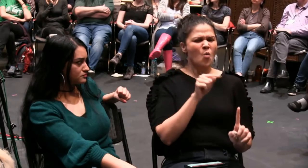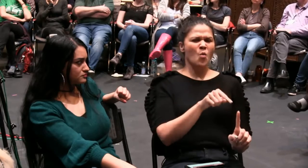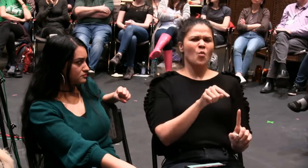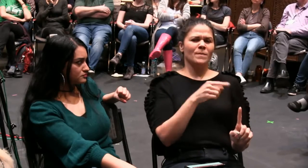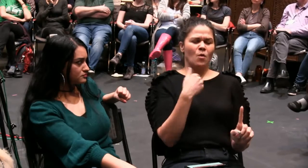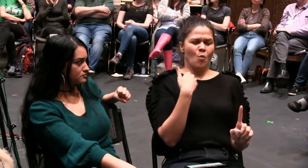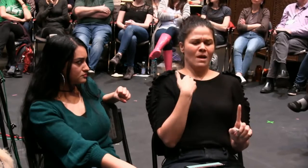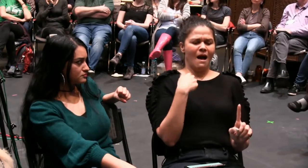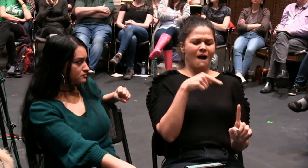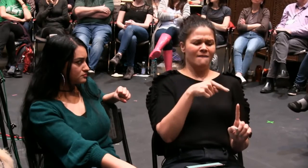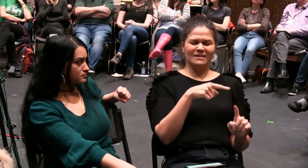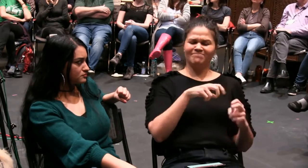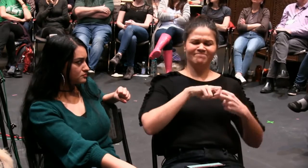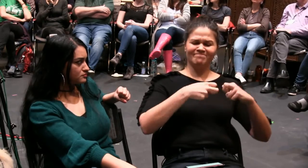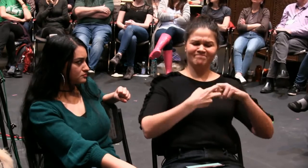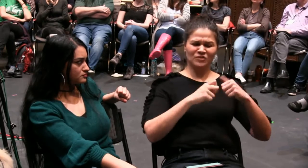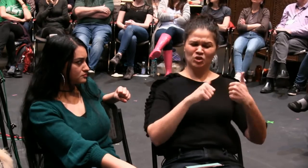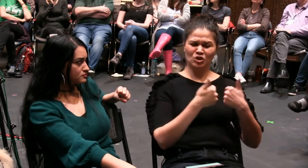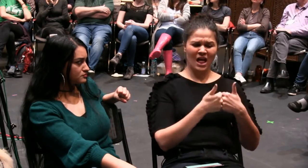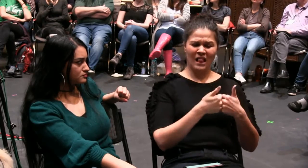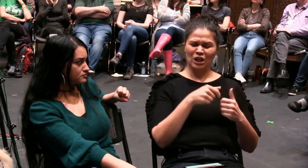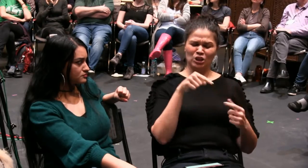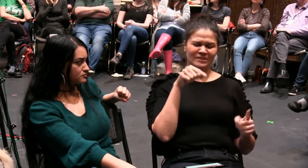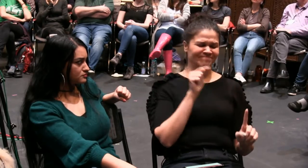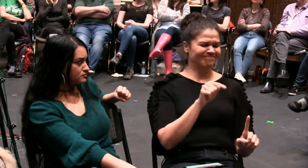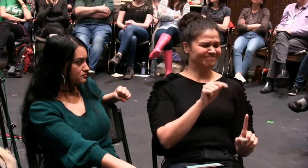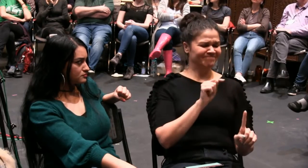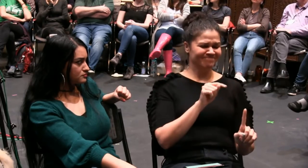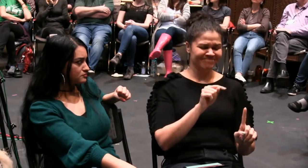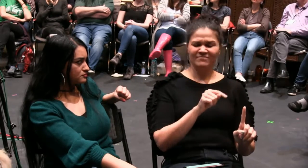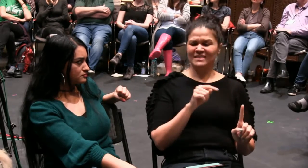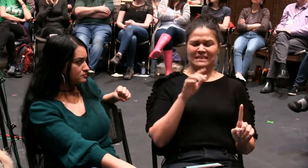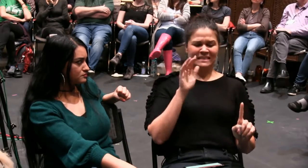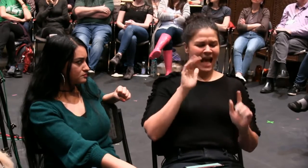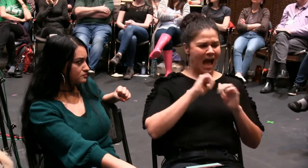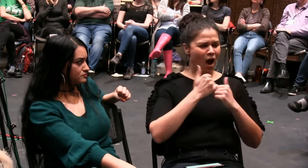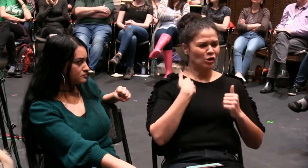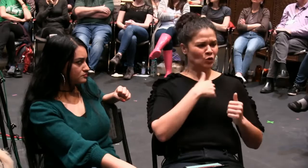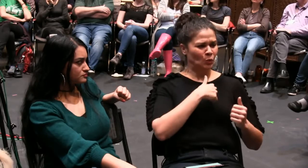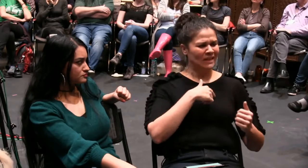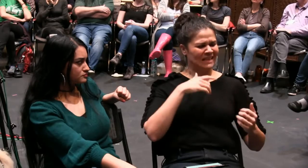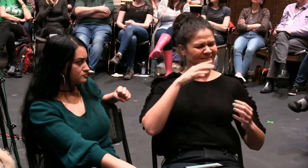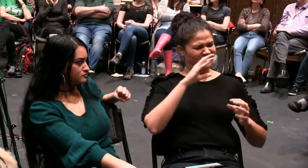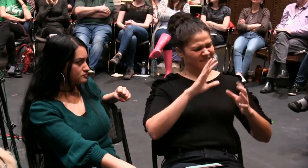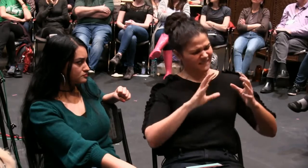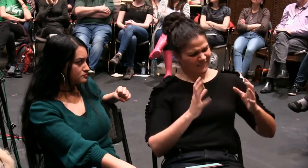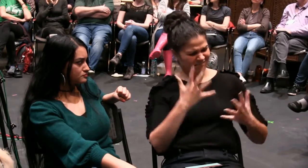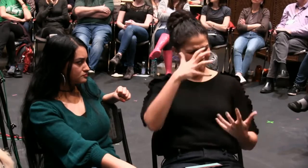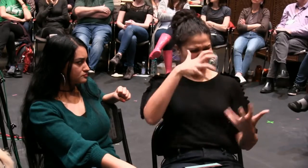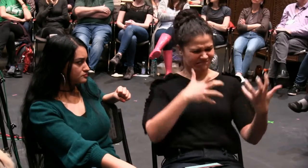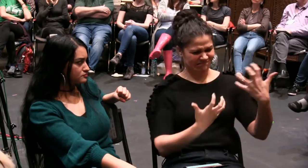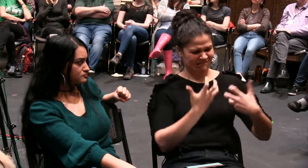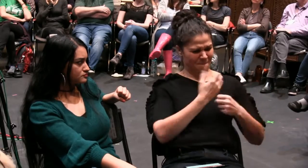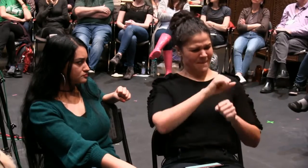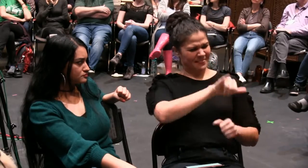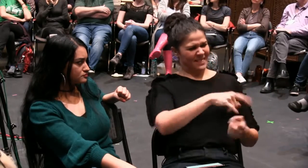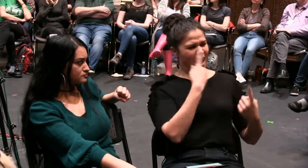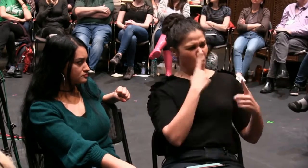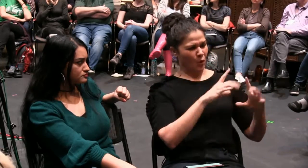So when you think about inclusion and inclusive thinking. Again, that is fixating on, oh, we have a problem here